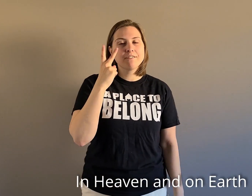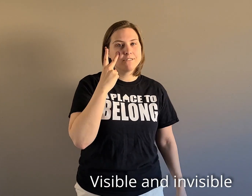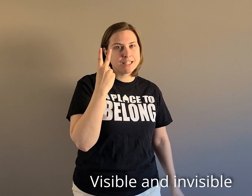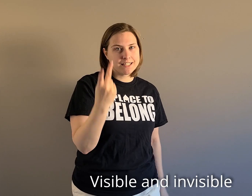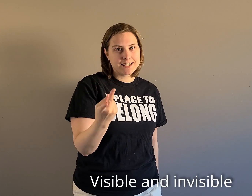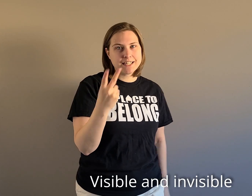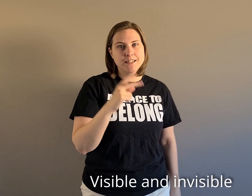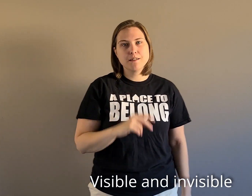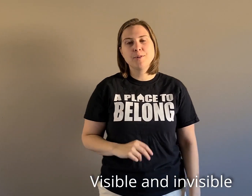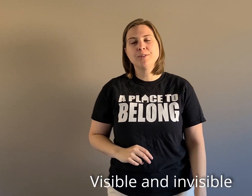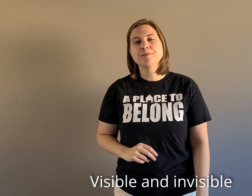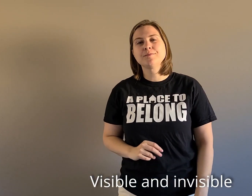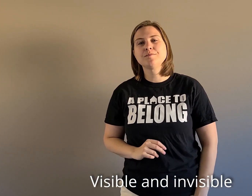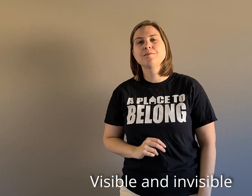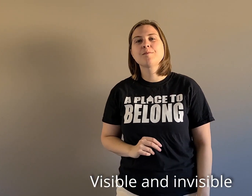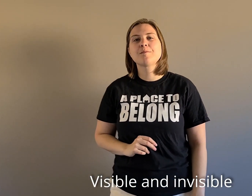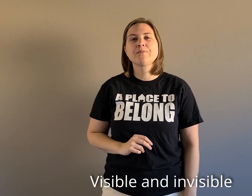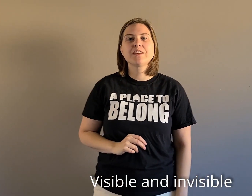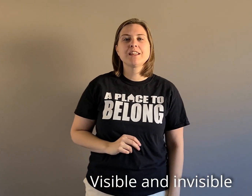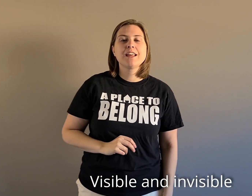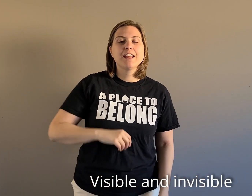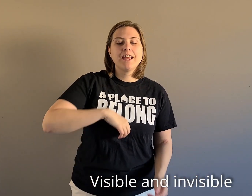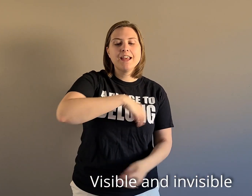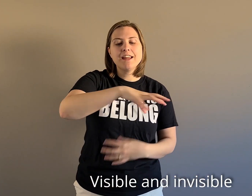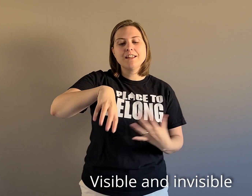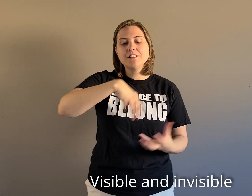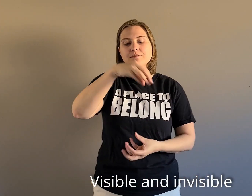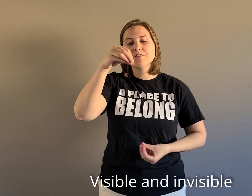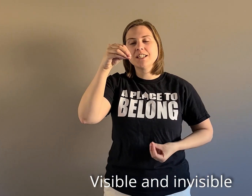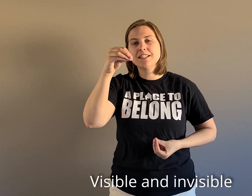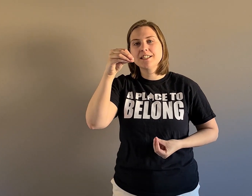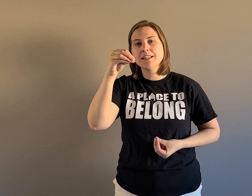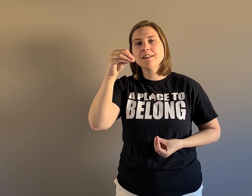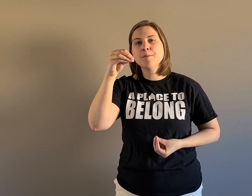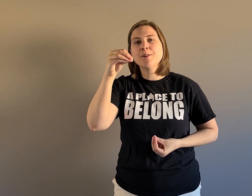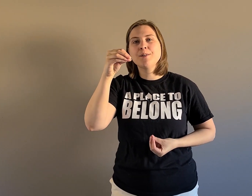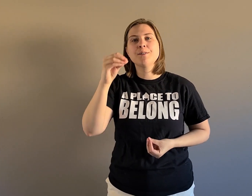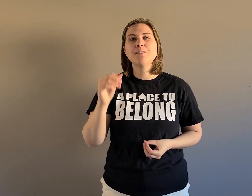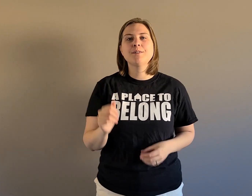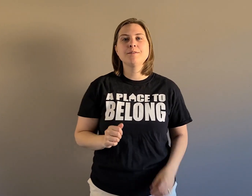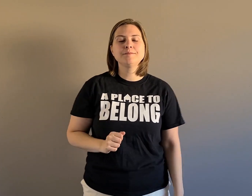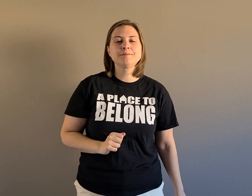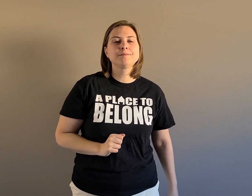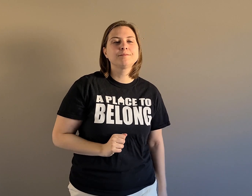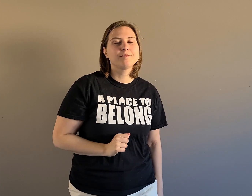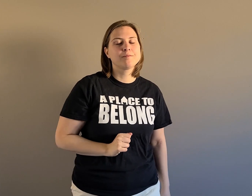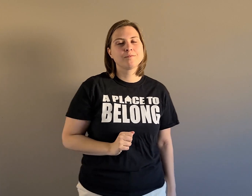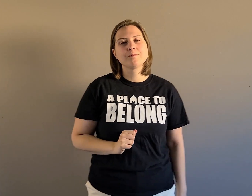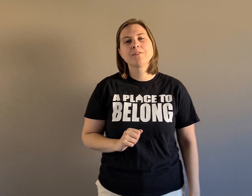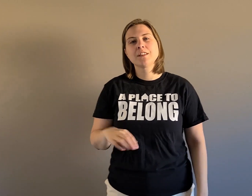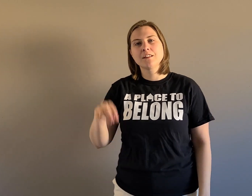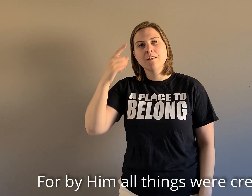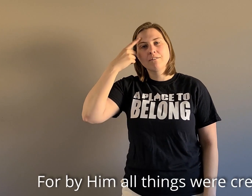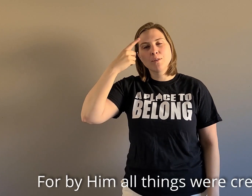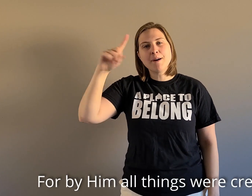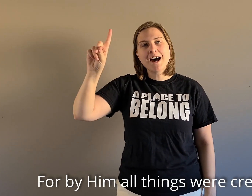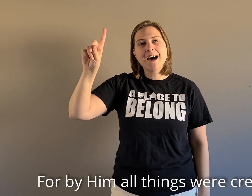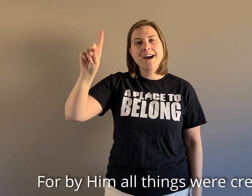visible and immeasible for by